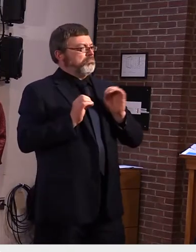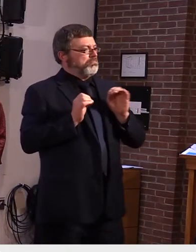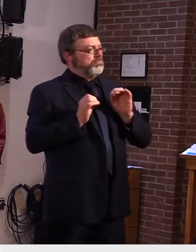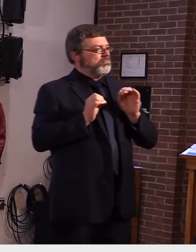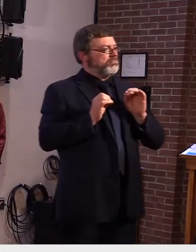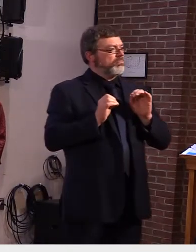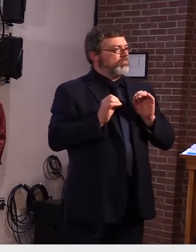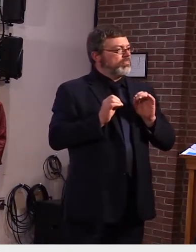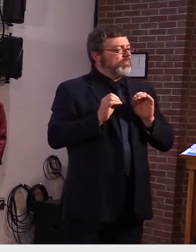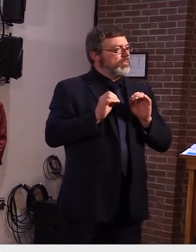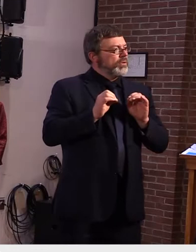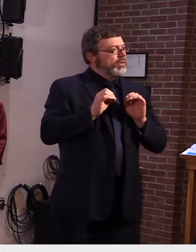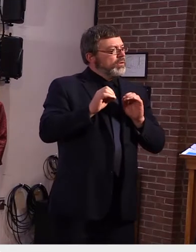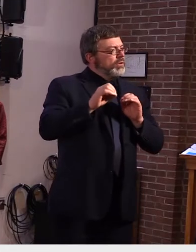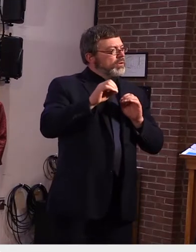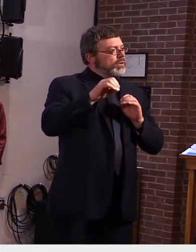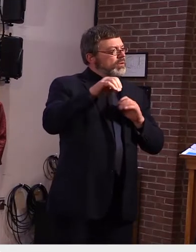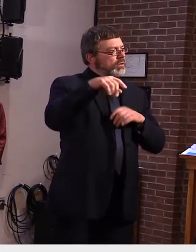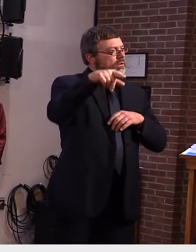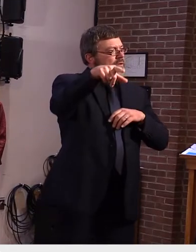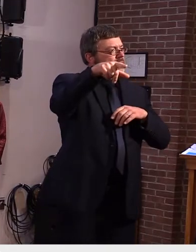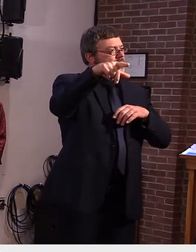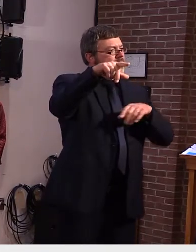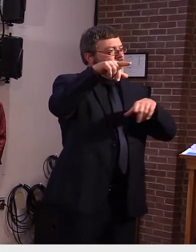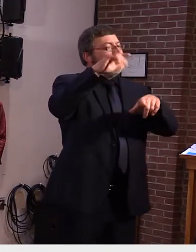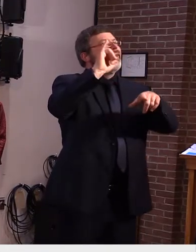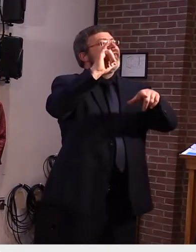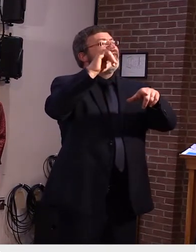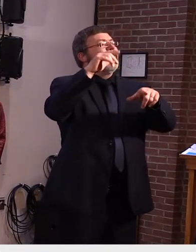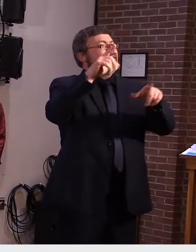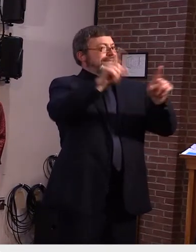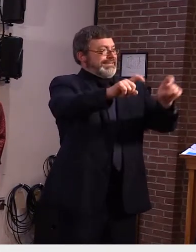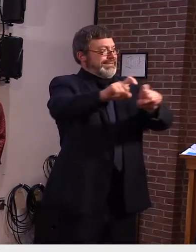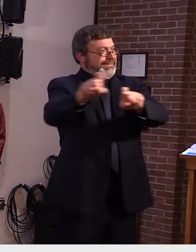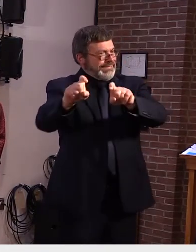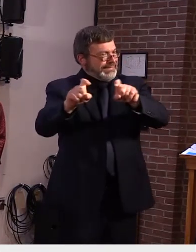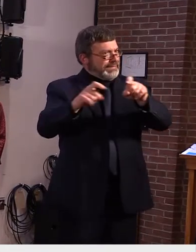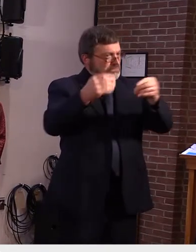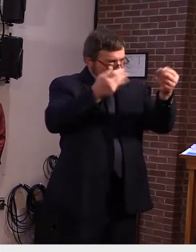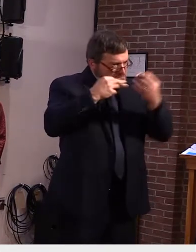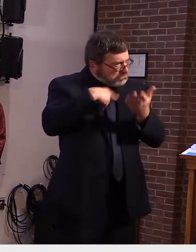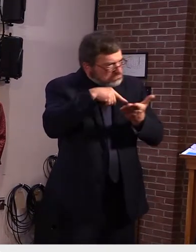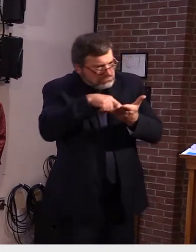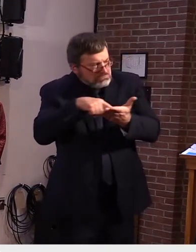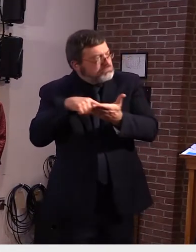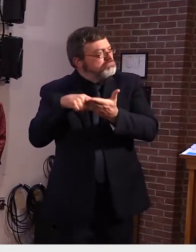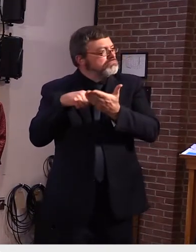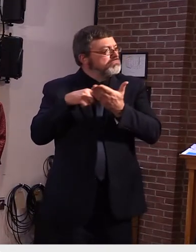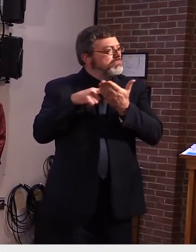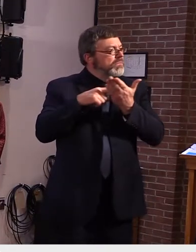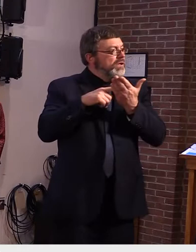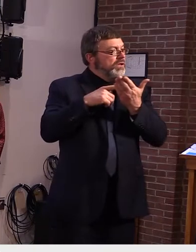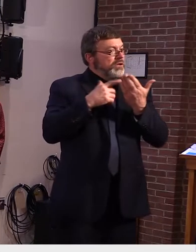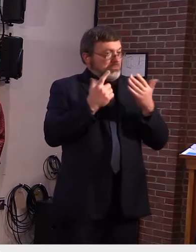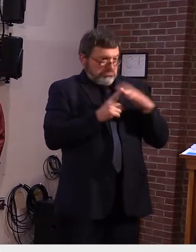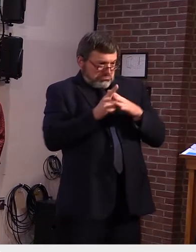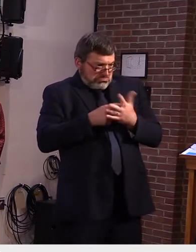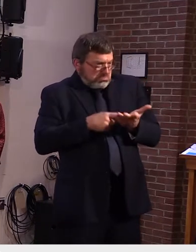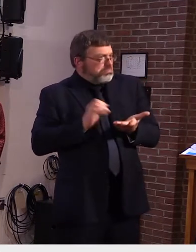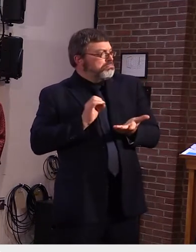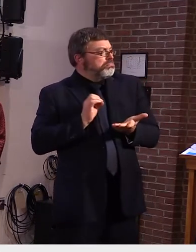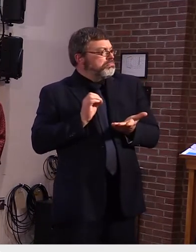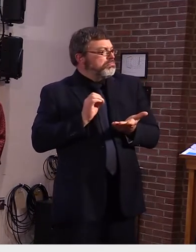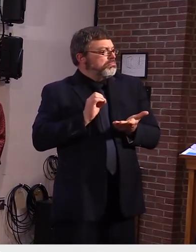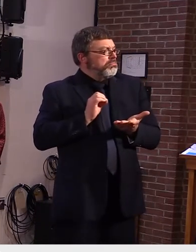reports in all the time so there may be something that has come in recently to my knowledge i'm not aware of